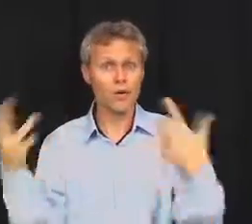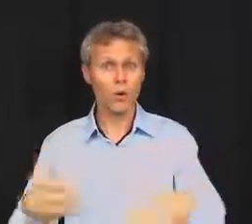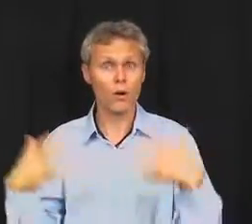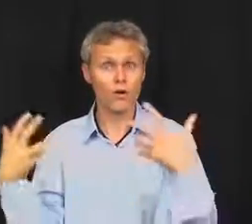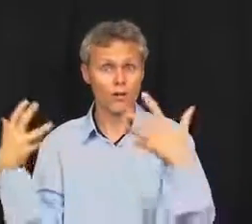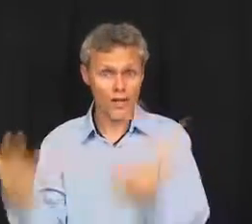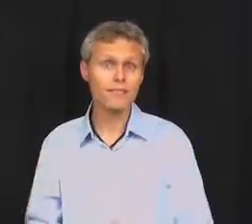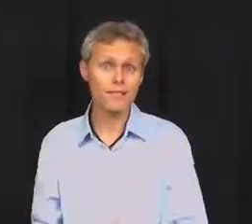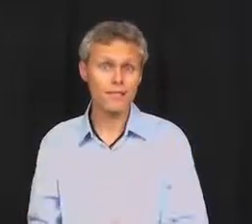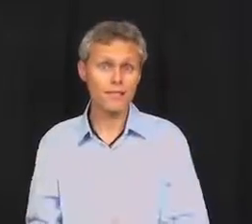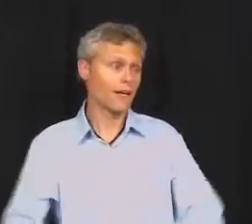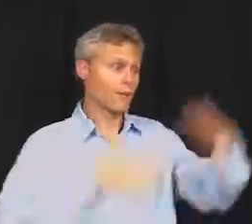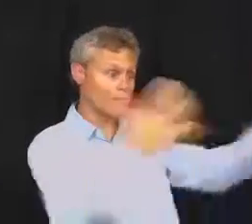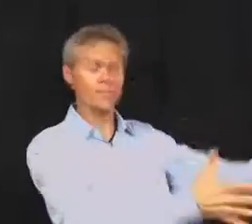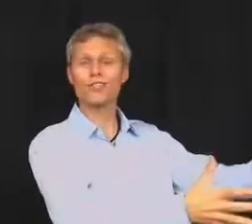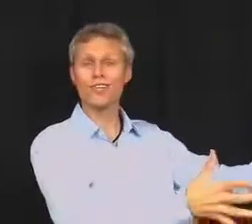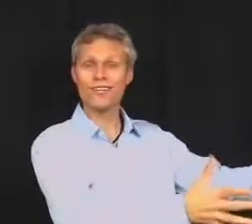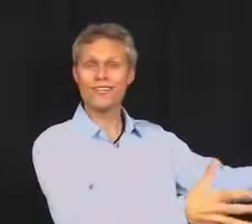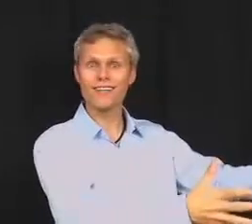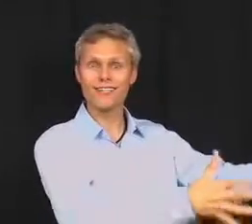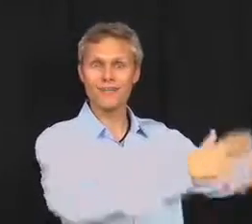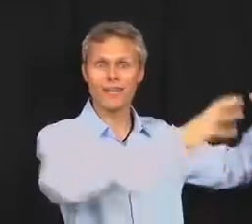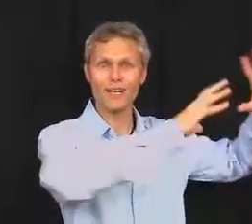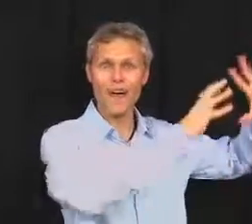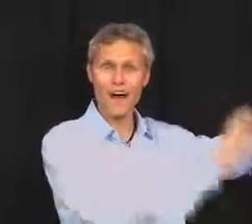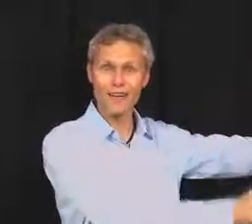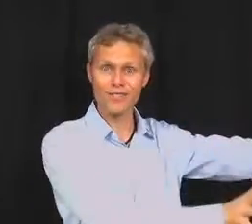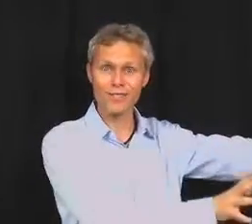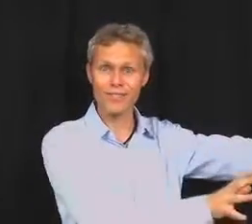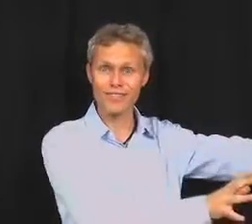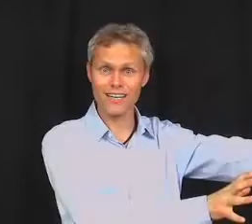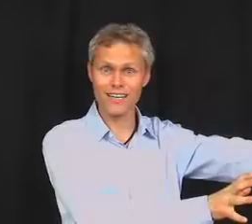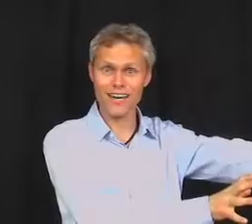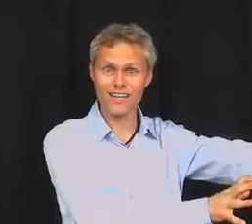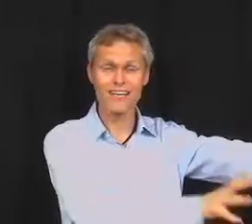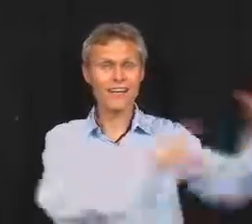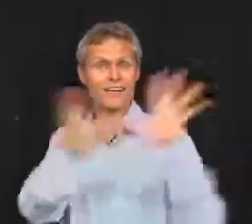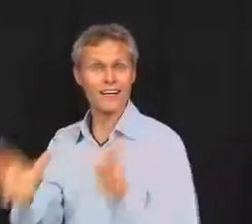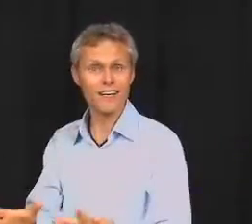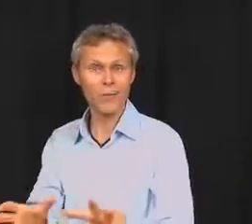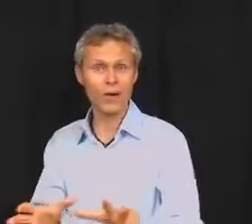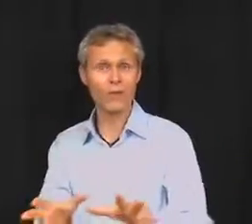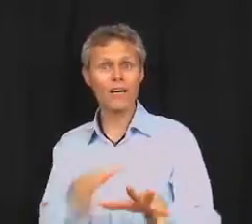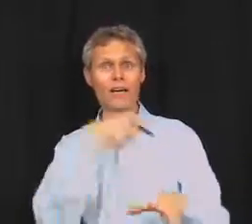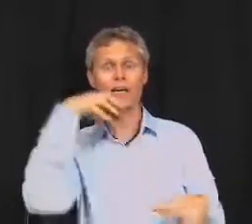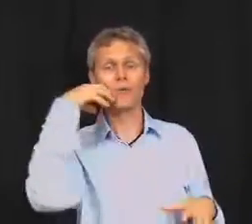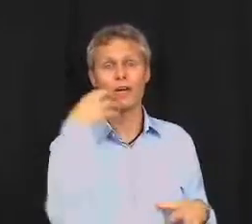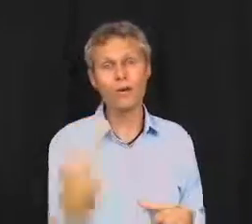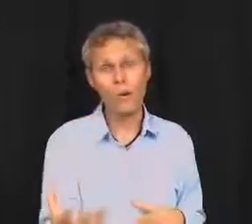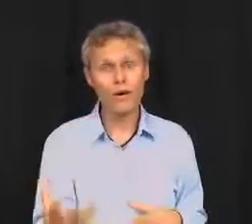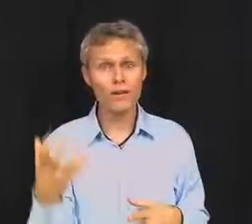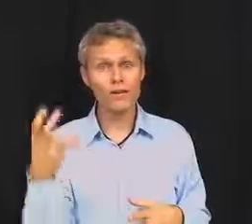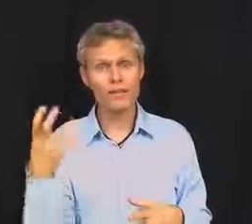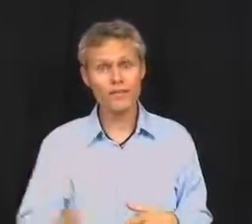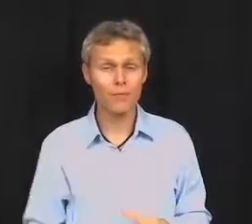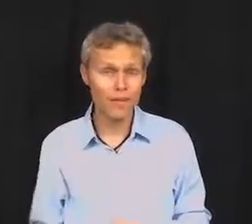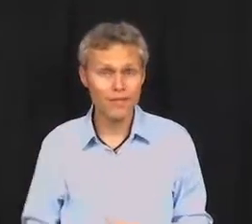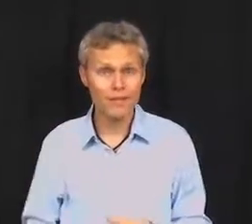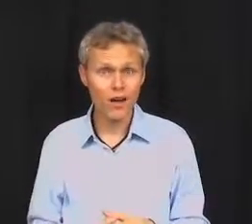record lessons. I would teach the lesson to my live students in the class. Then I'd come home and I'd record the same lesson at